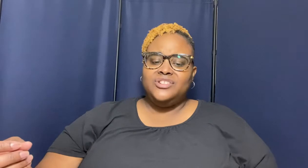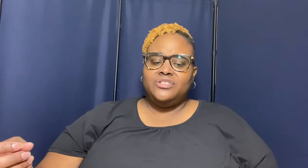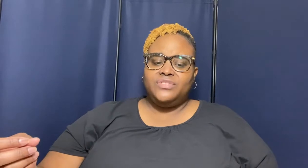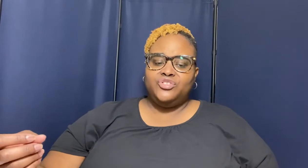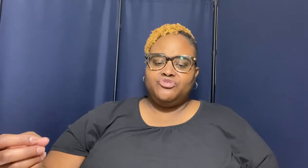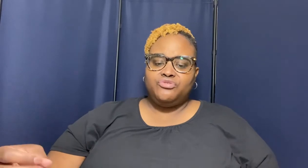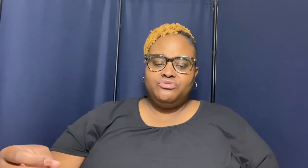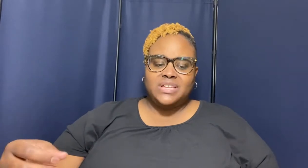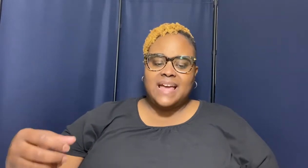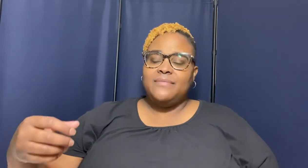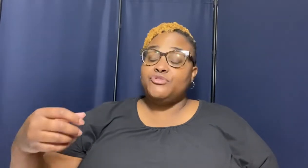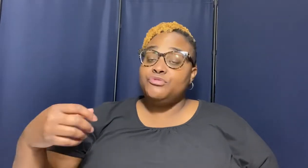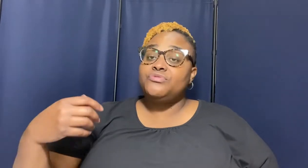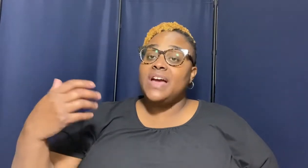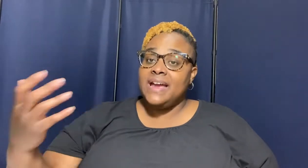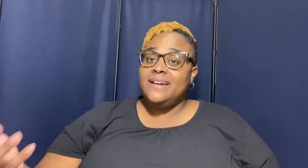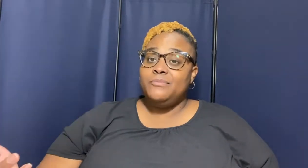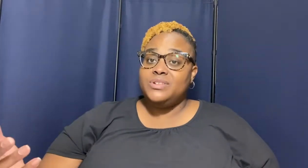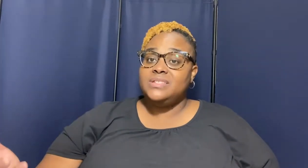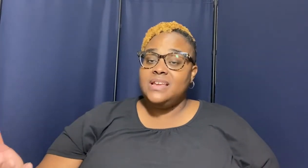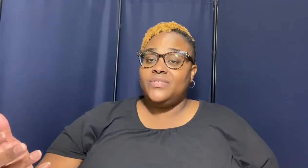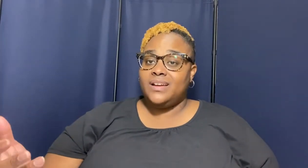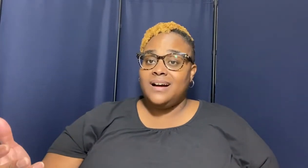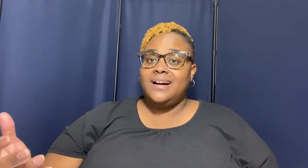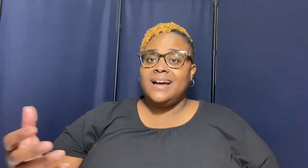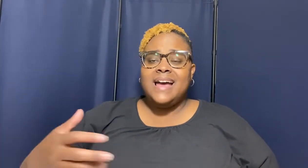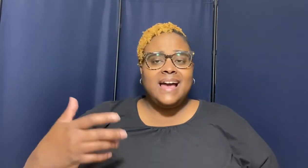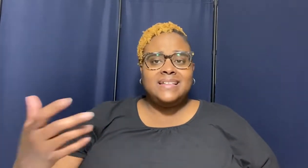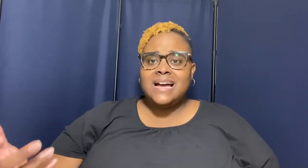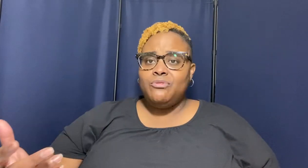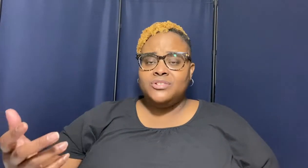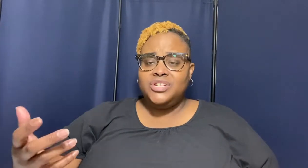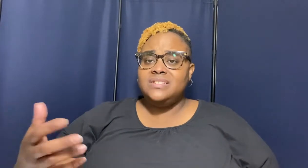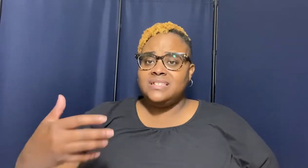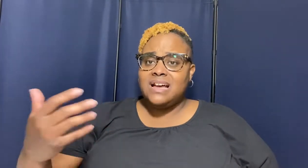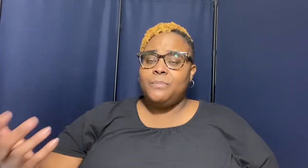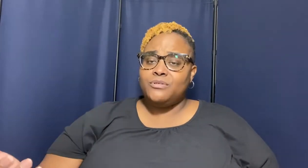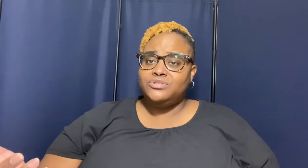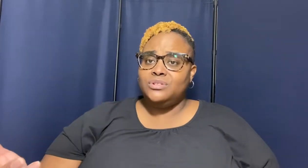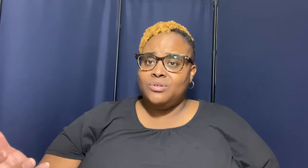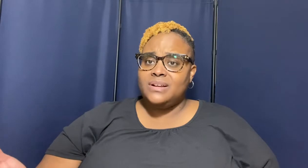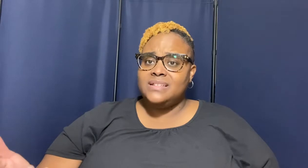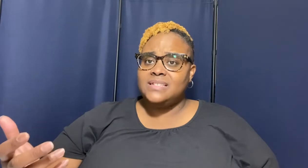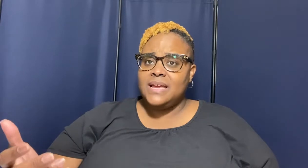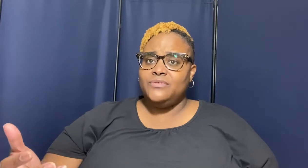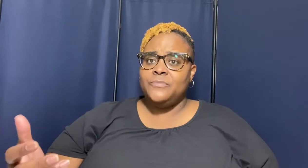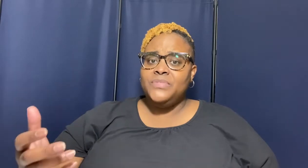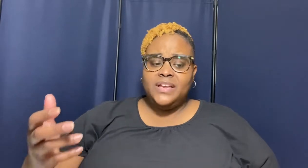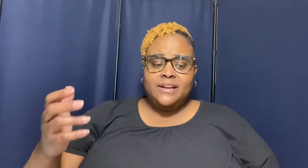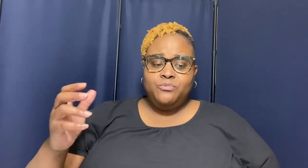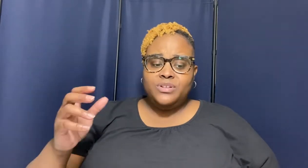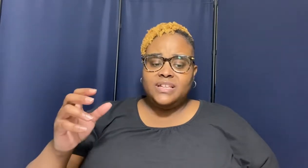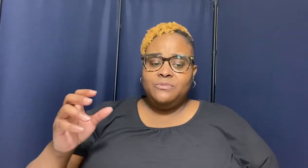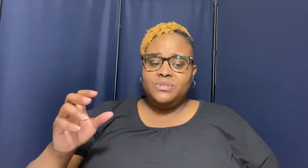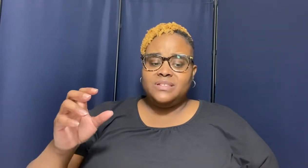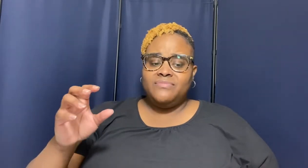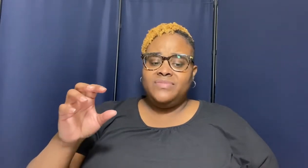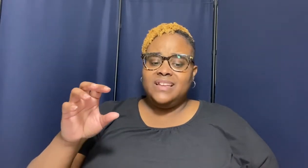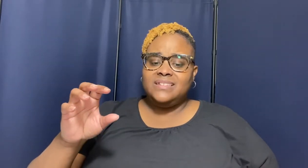of this truth truth and receiving god as our jesus is our personal lord and savior it was it was this